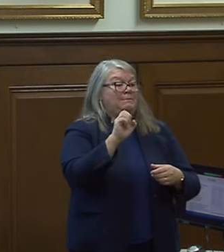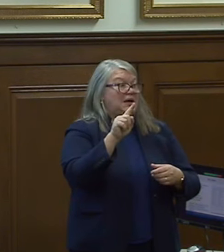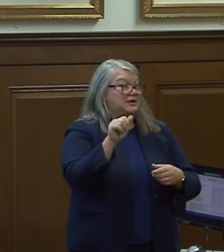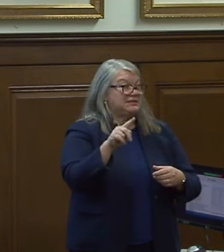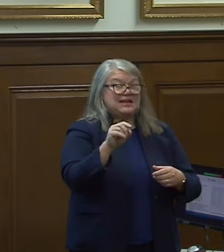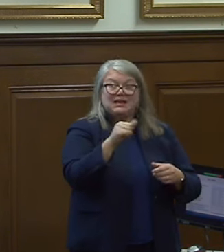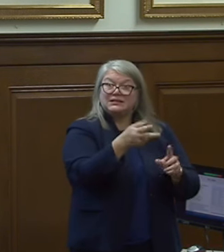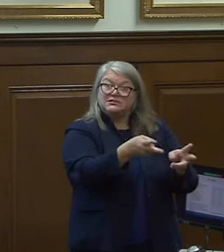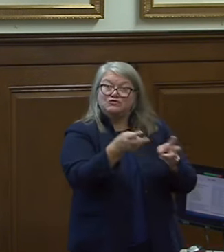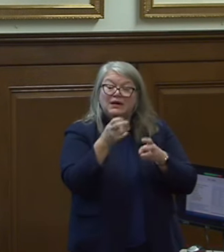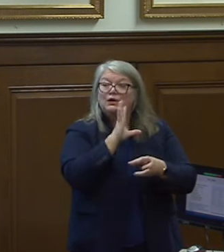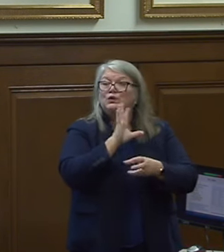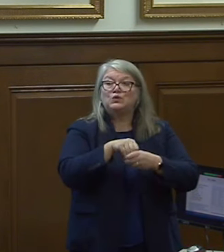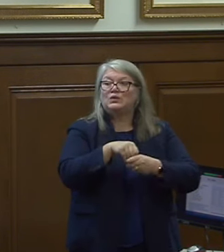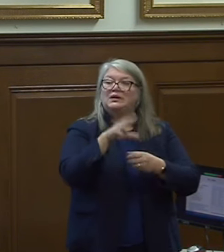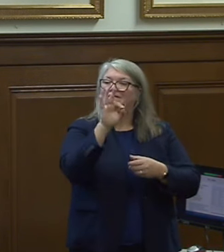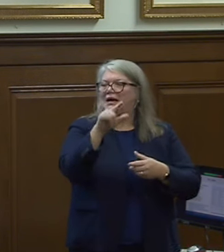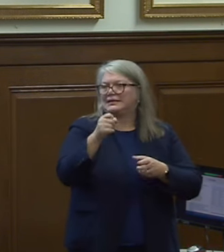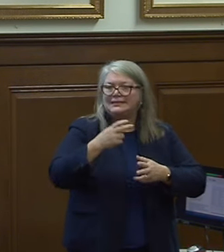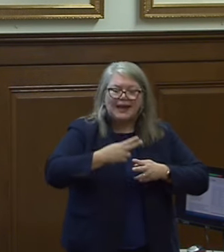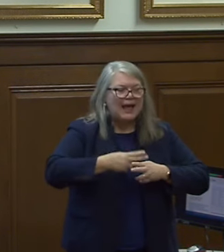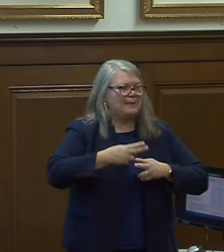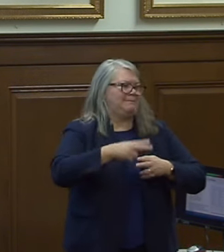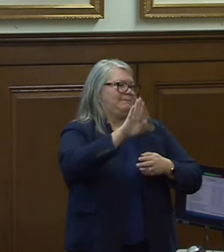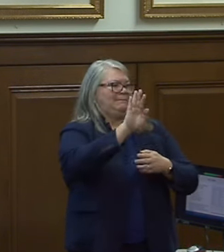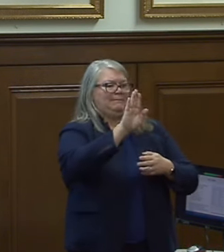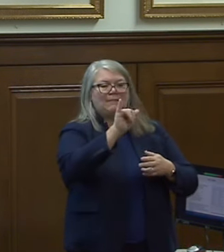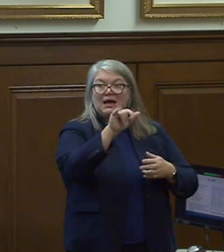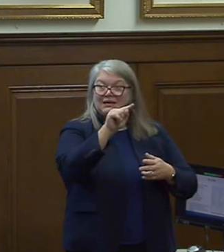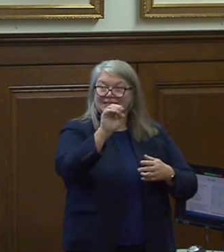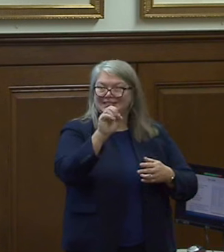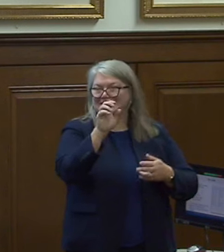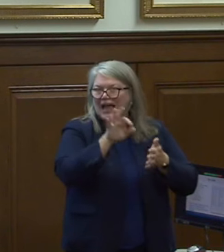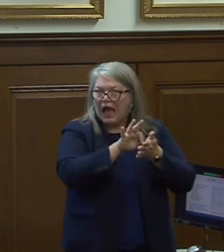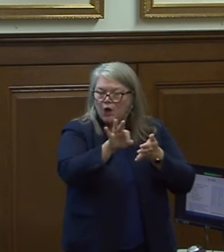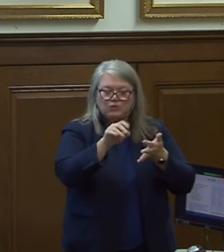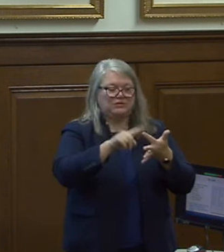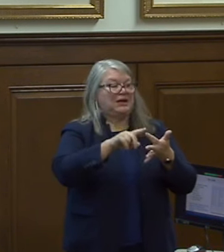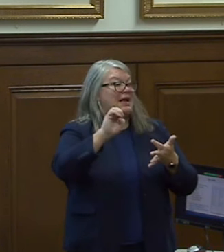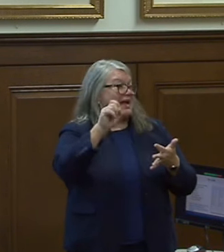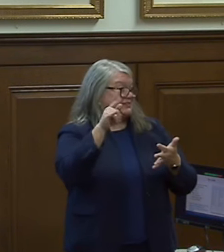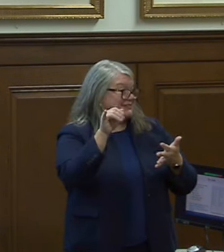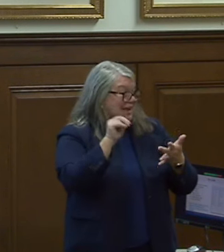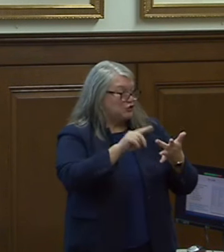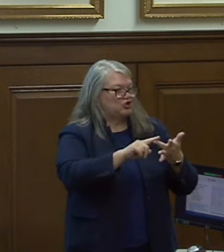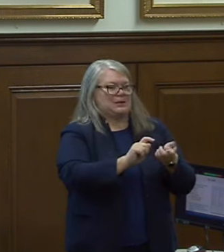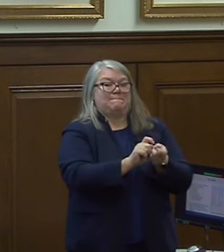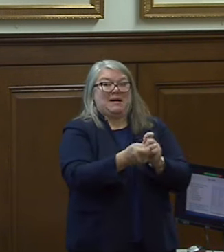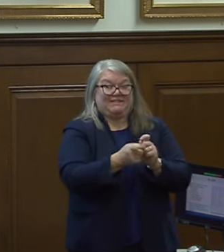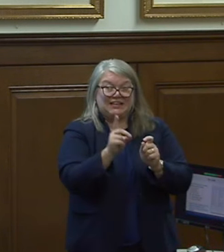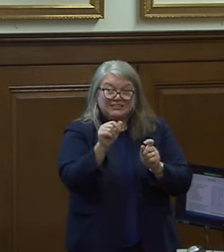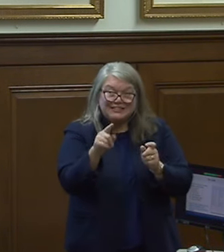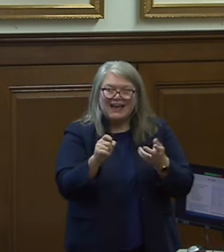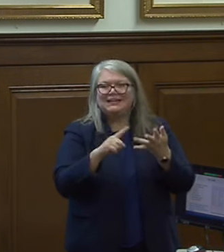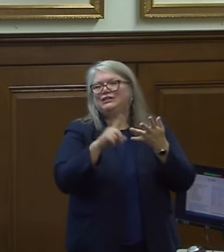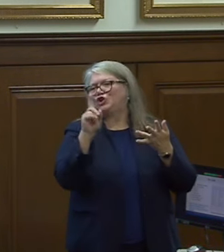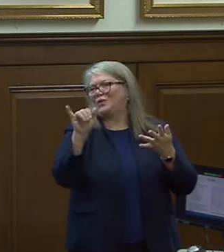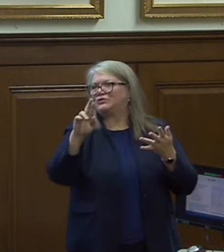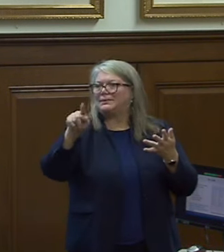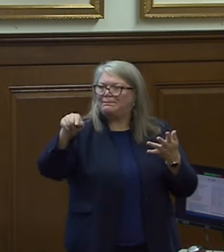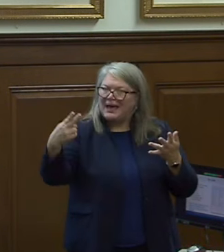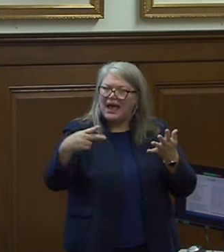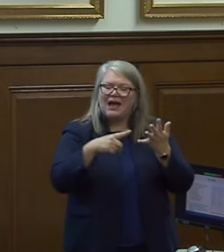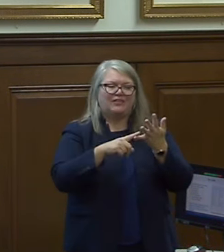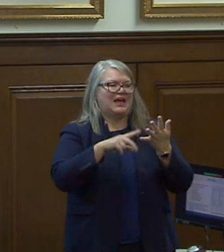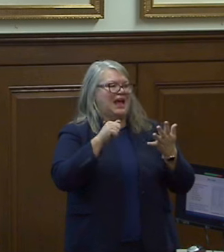that are extracted include the file name the byte count the file extension modification date directory path and